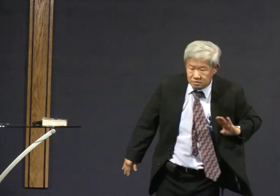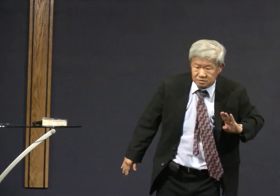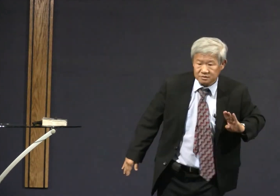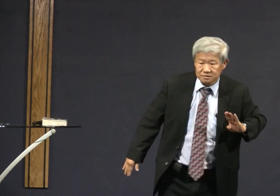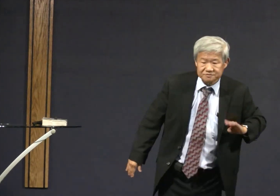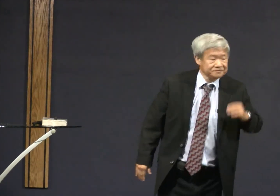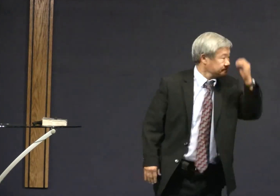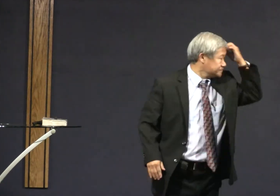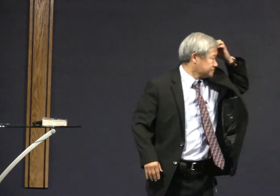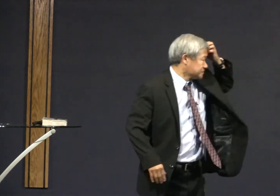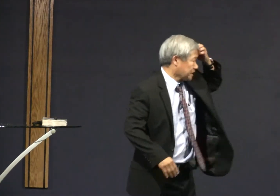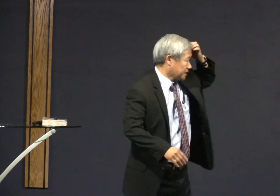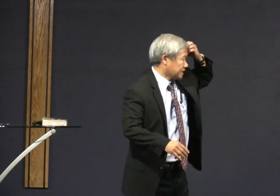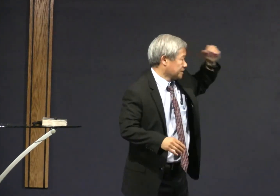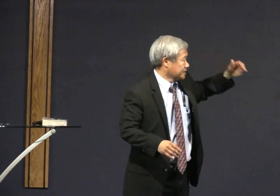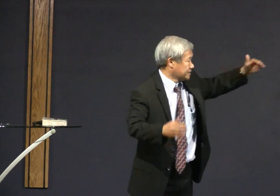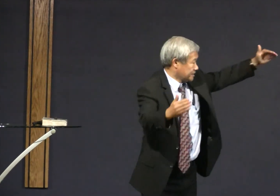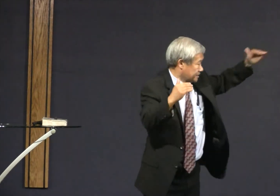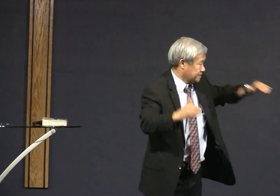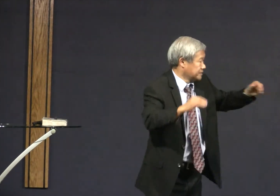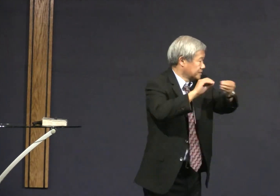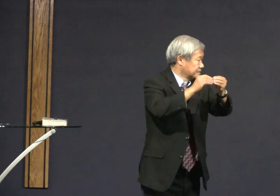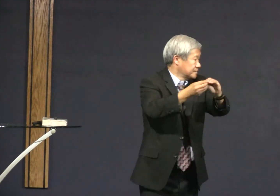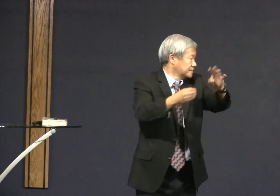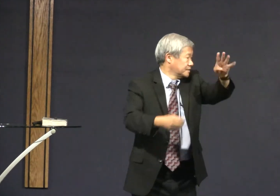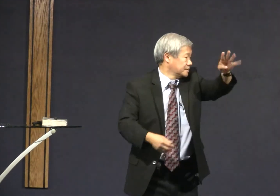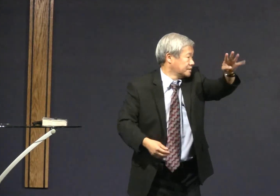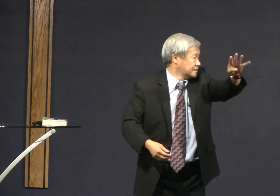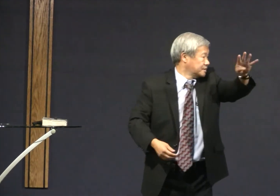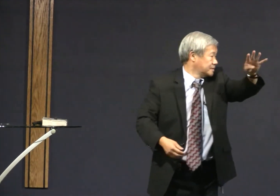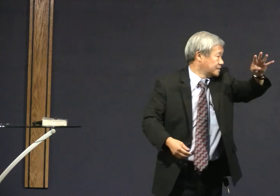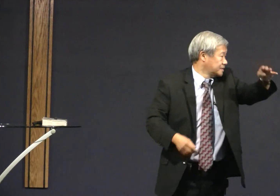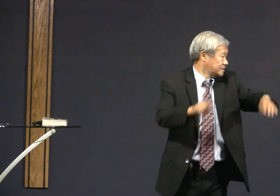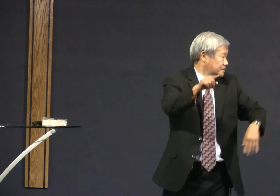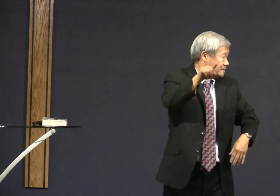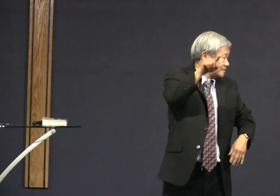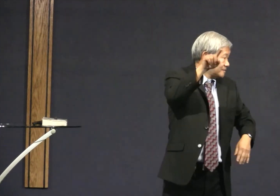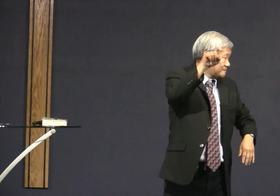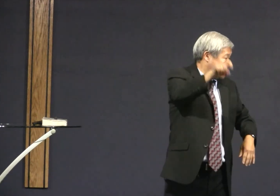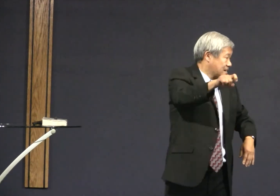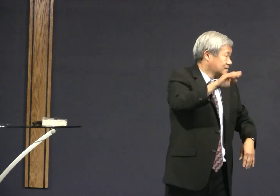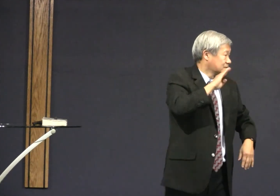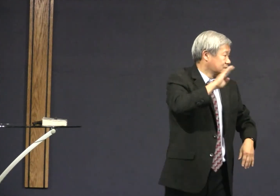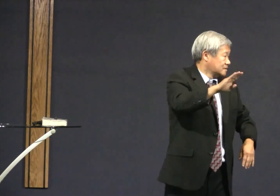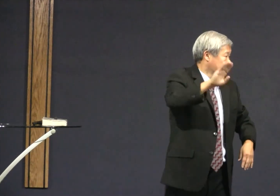but prophecy of that nature is Satan's voice not God's